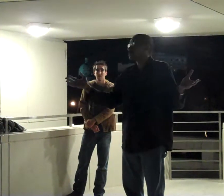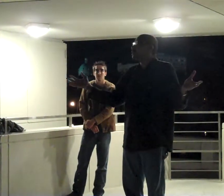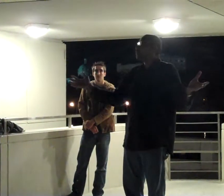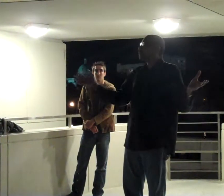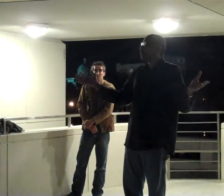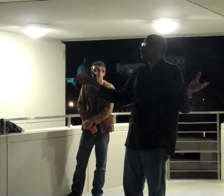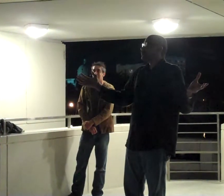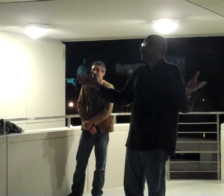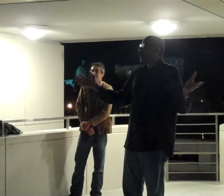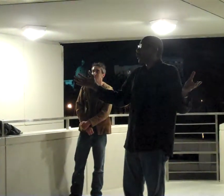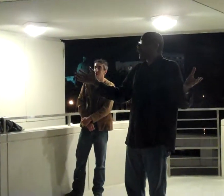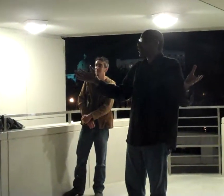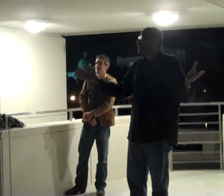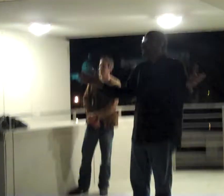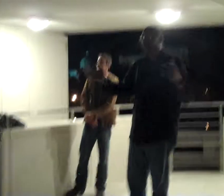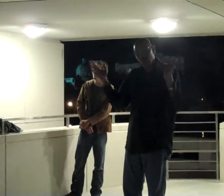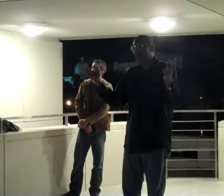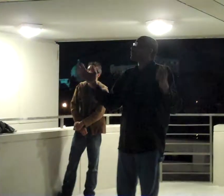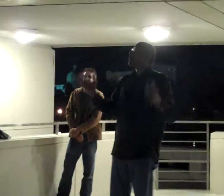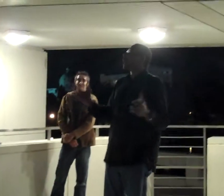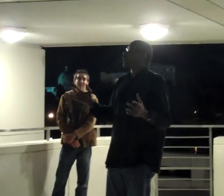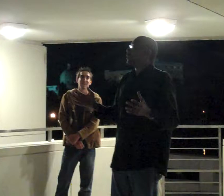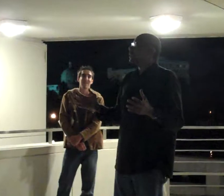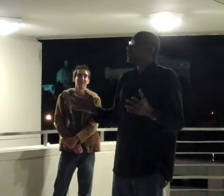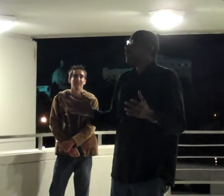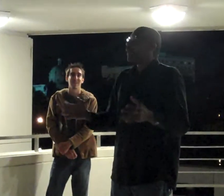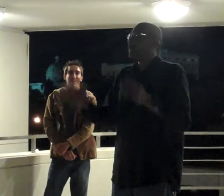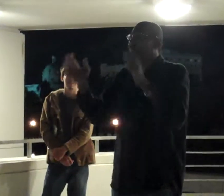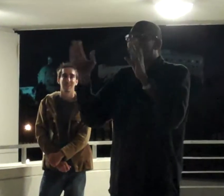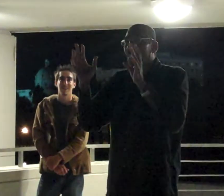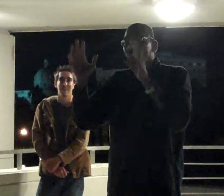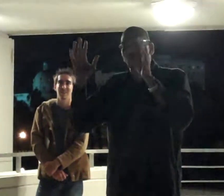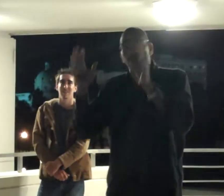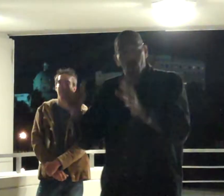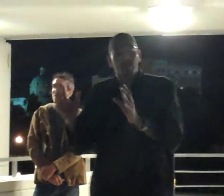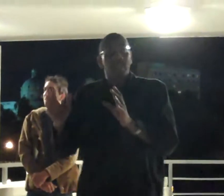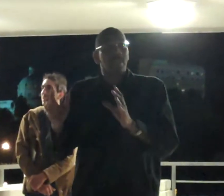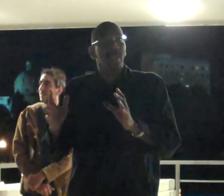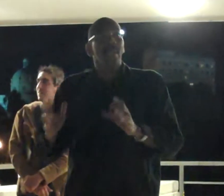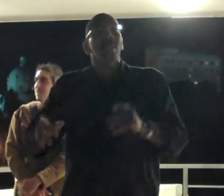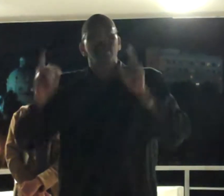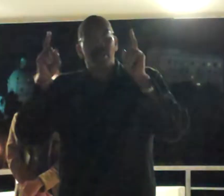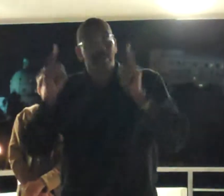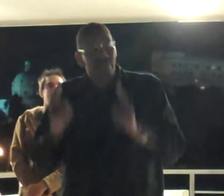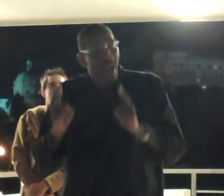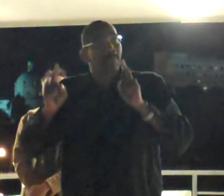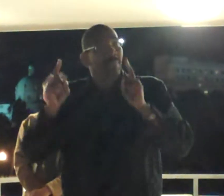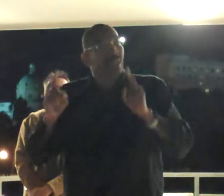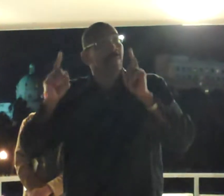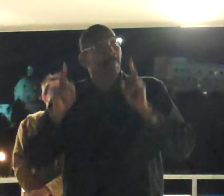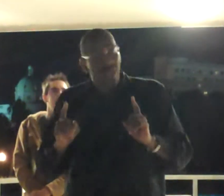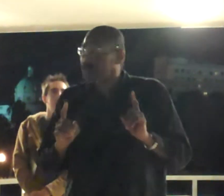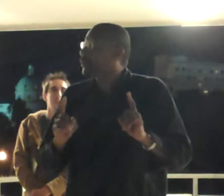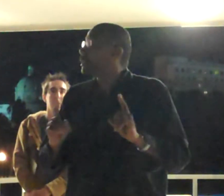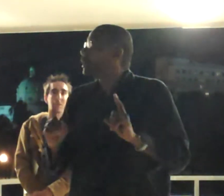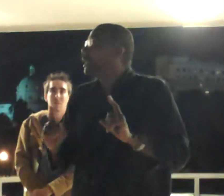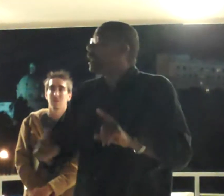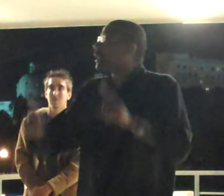it. Okay? You have a problem. But what you're doing cannot be measured. It